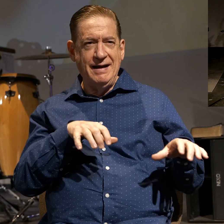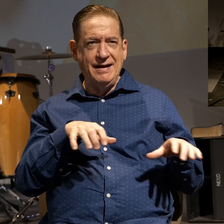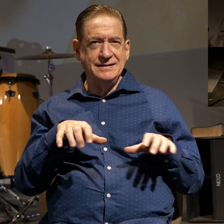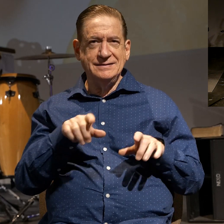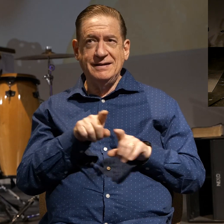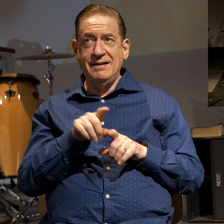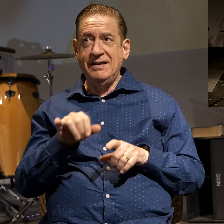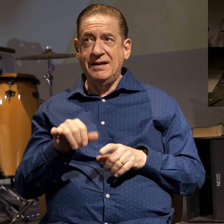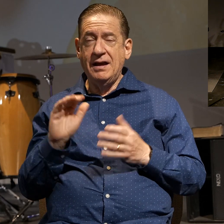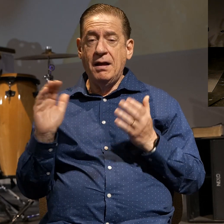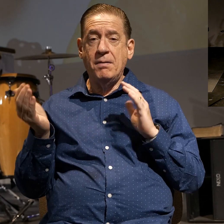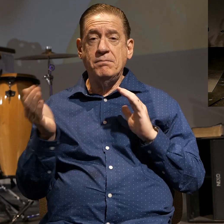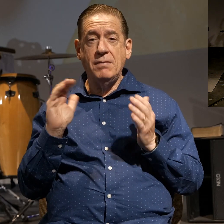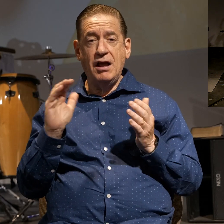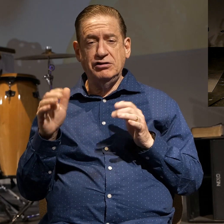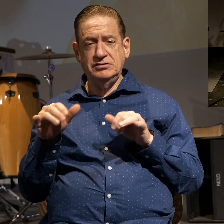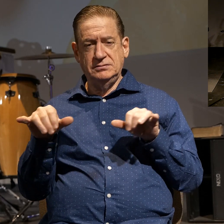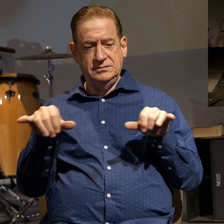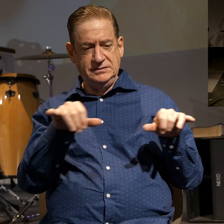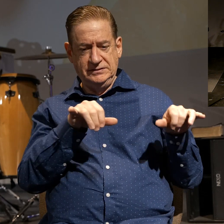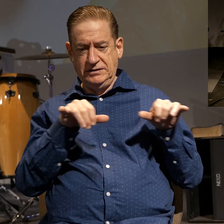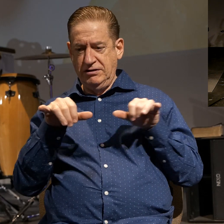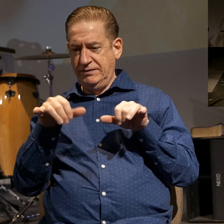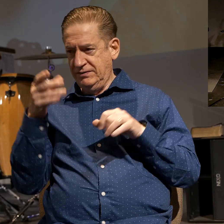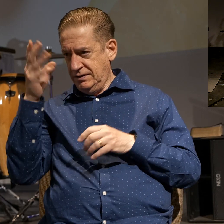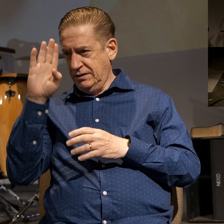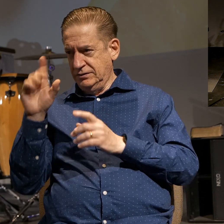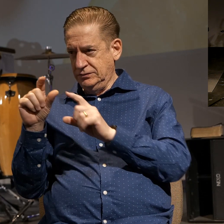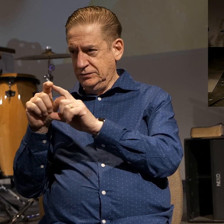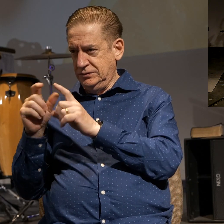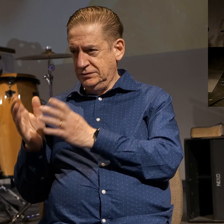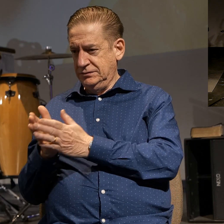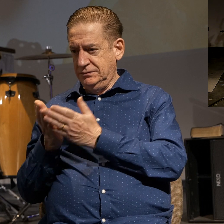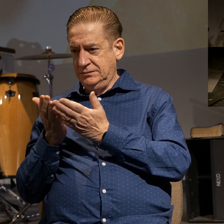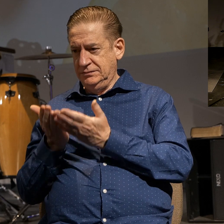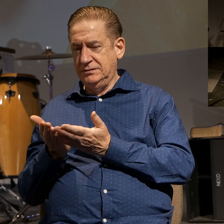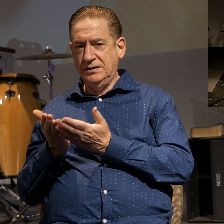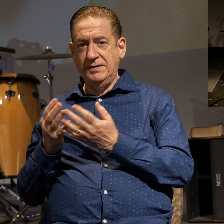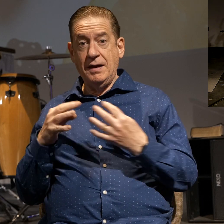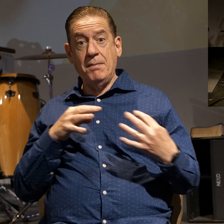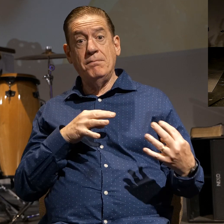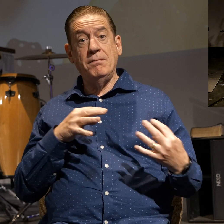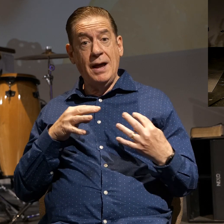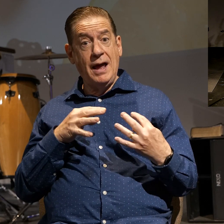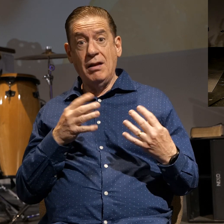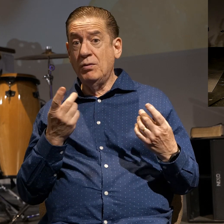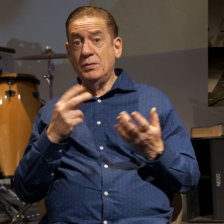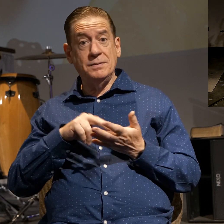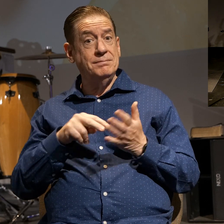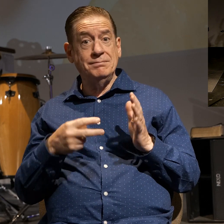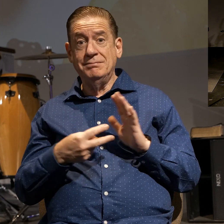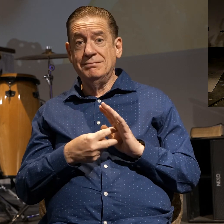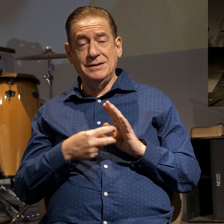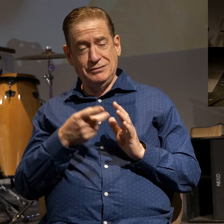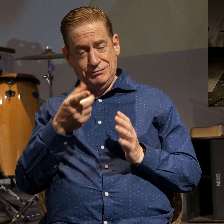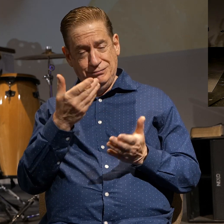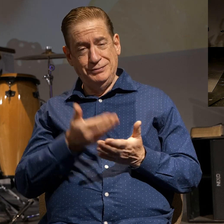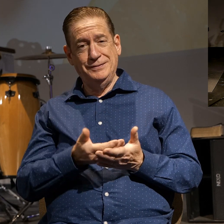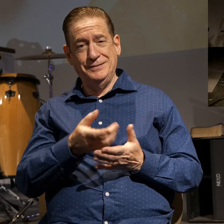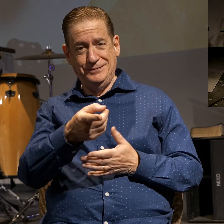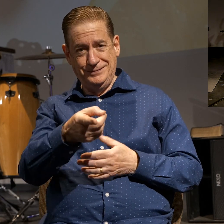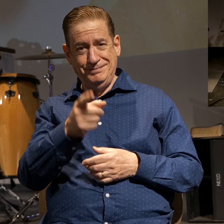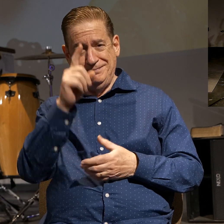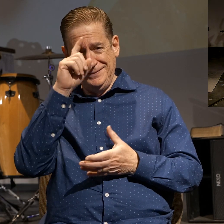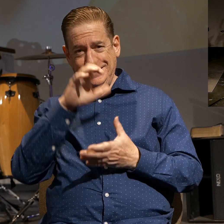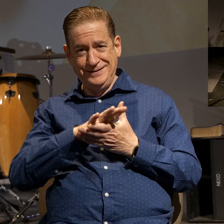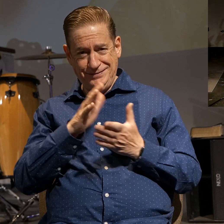that in comparison to the standard of God's Word. The battle proves you are a believer. Welcome to the Christian life. It's a battle.